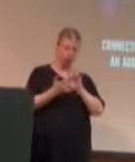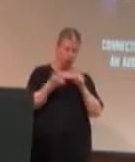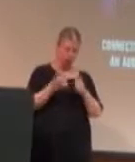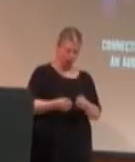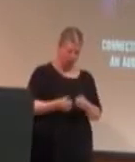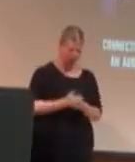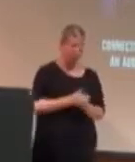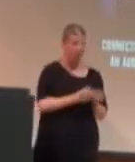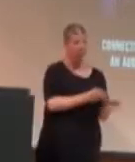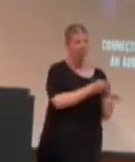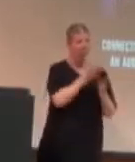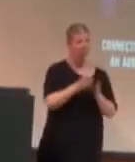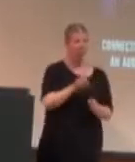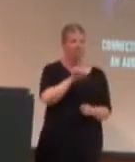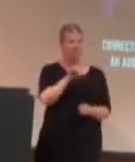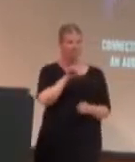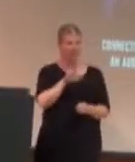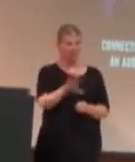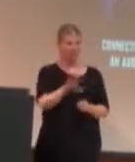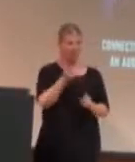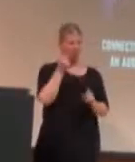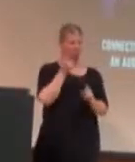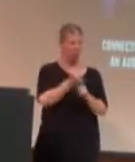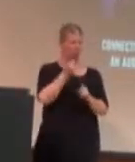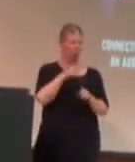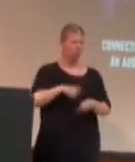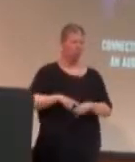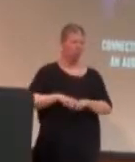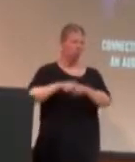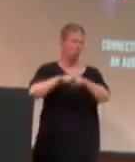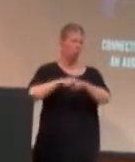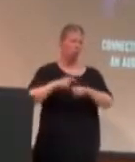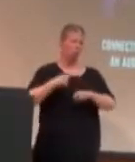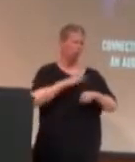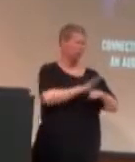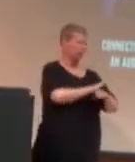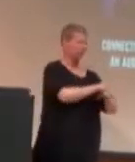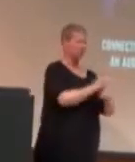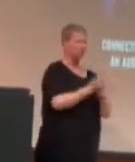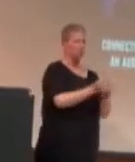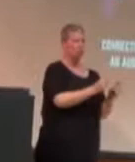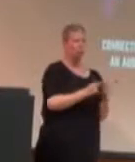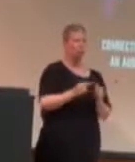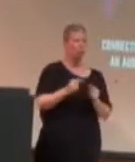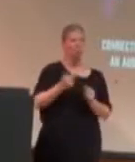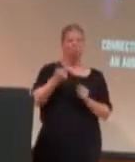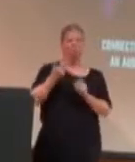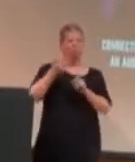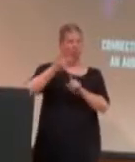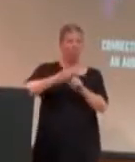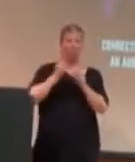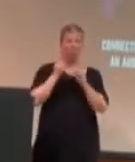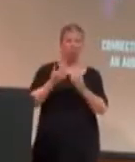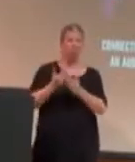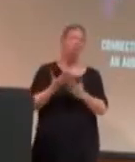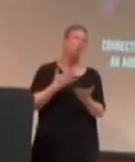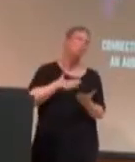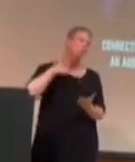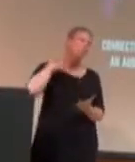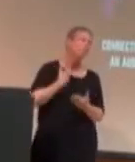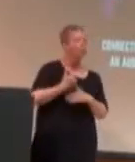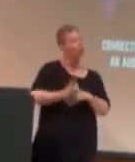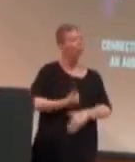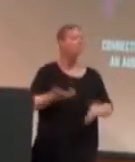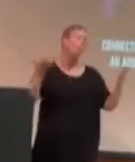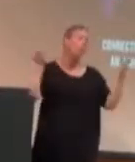And December, we had an unexpected hiatus because I was really busy, so we didn't post a video for three months, and that was my fault. And